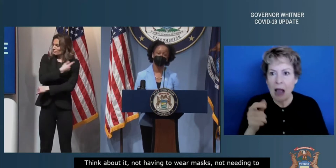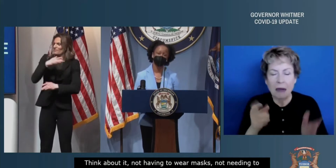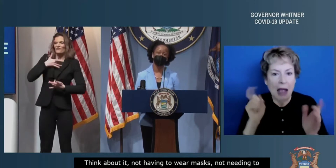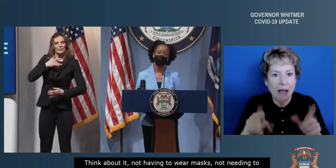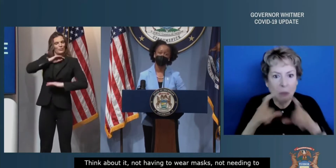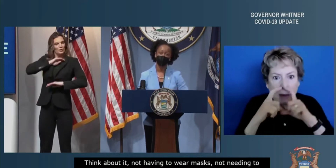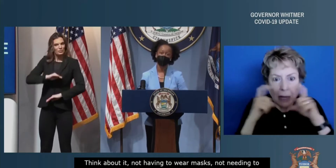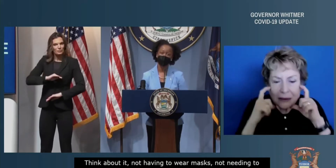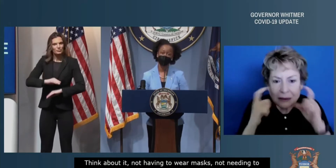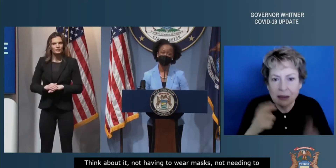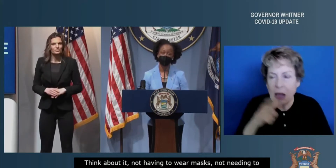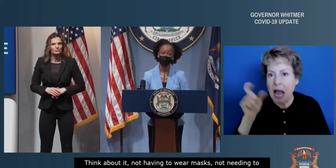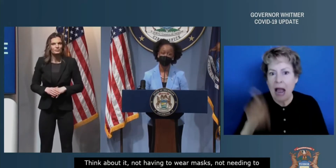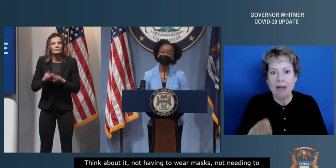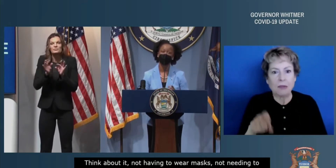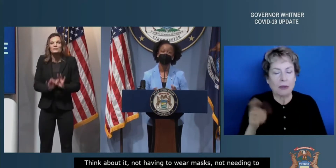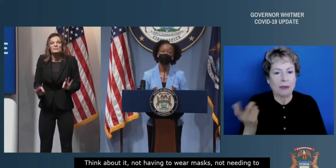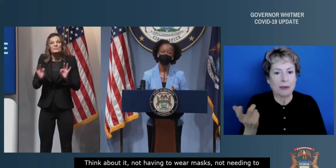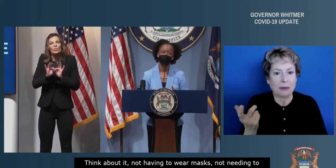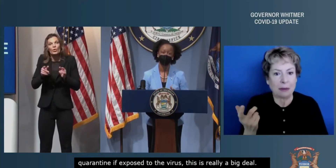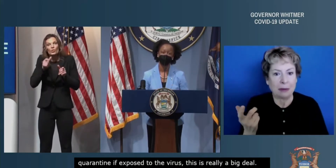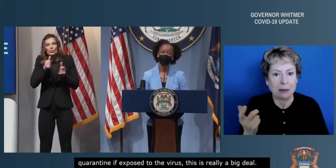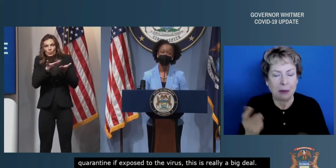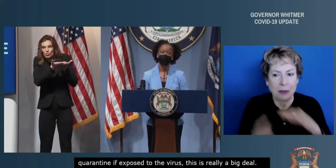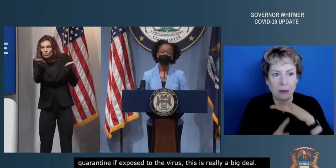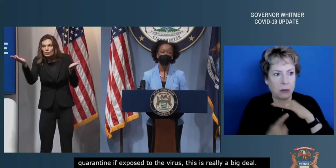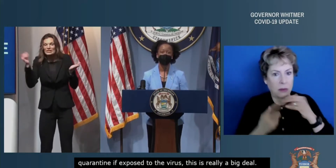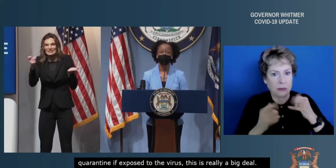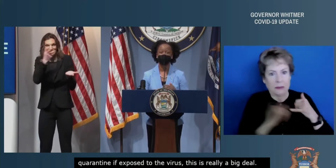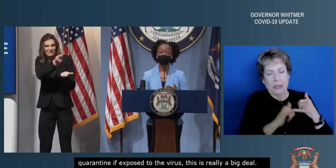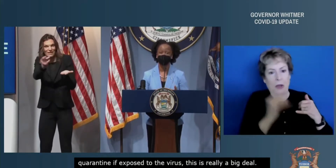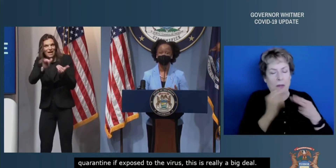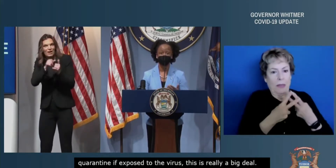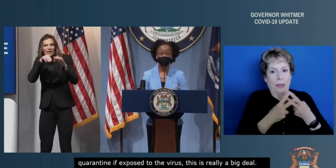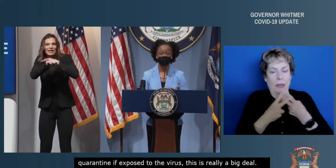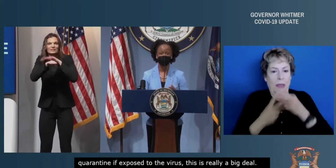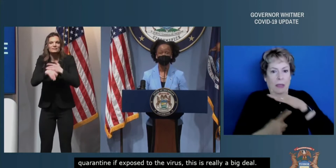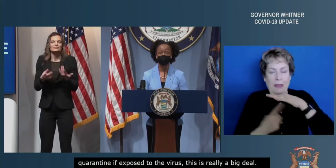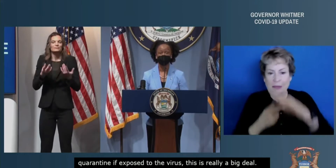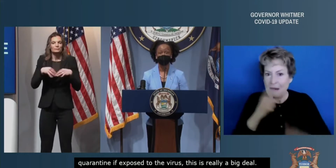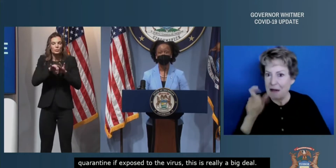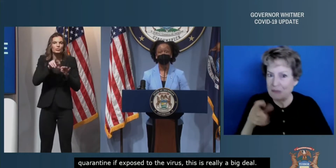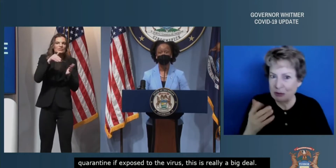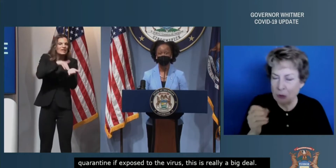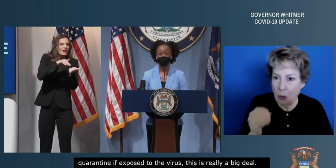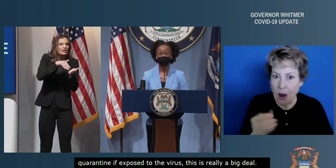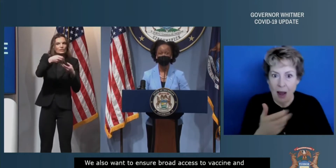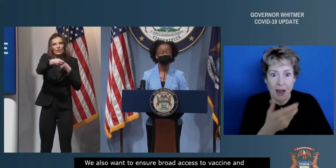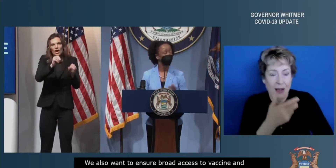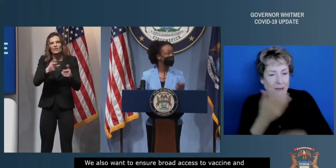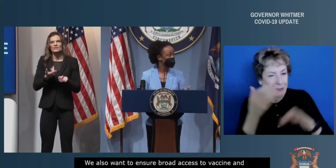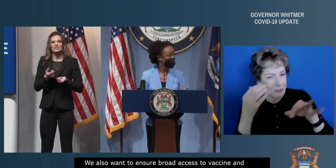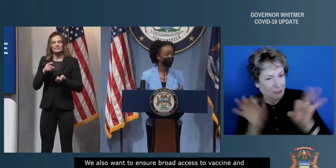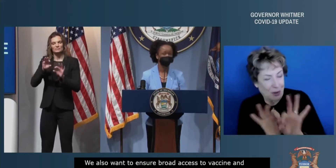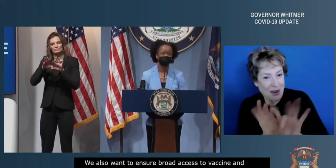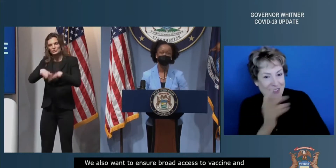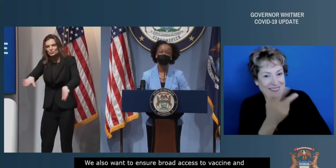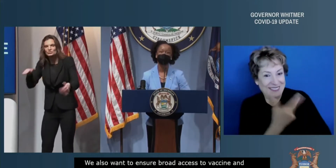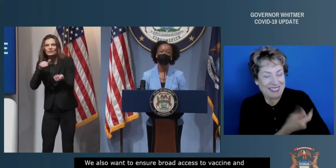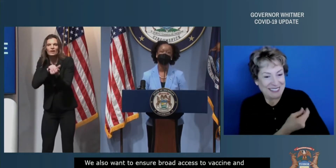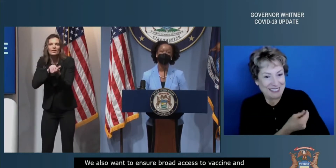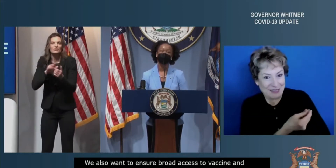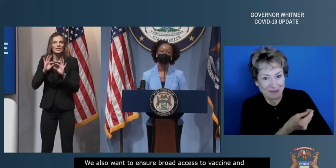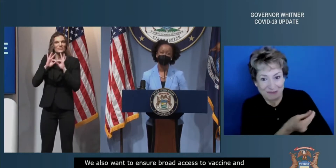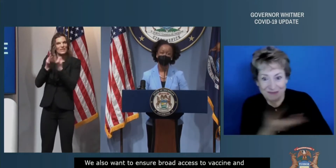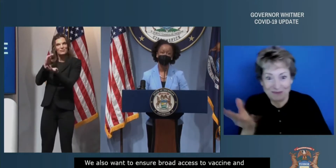We also want to ensure broad access to vaccine in trusted places. That means individual doctor's office, pediatricians, family